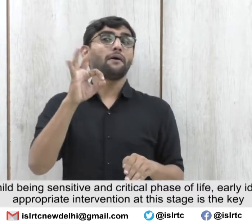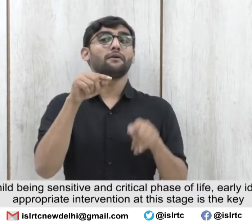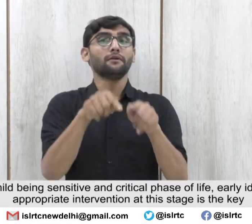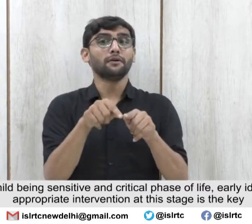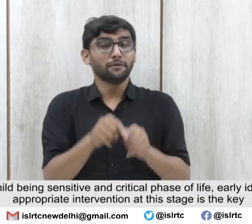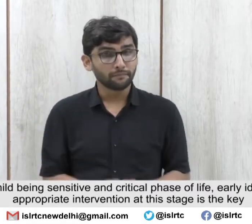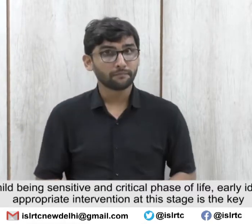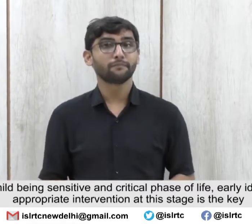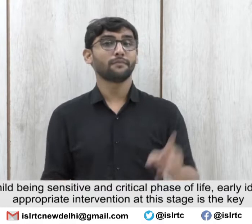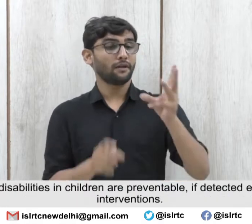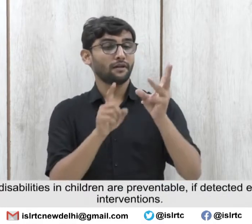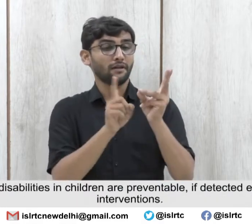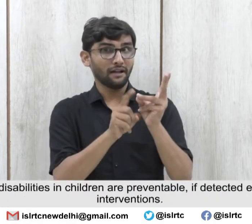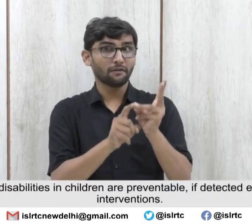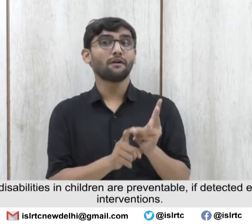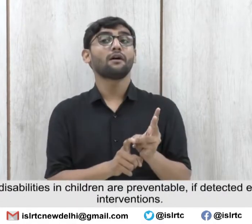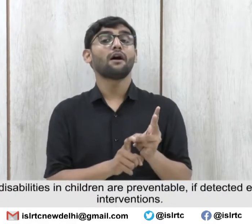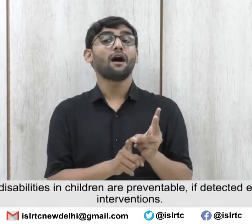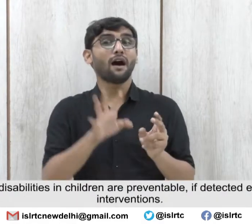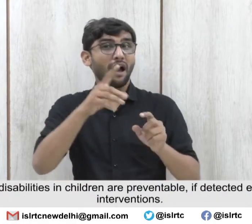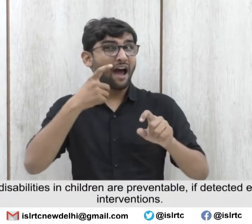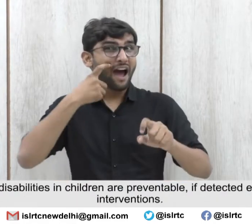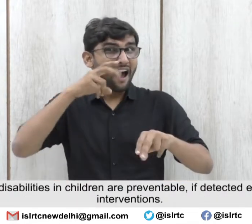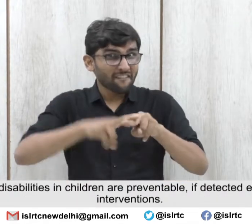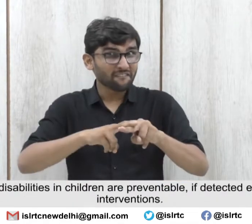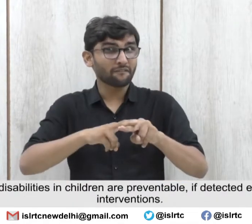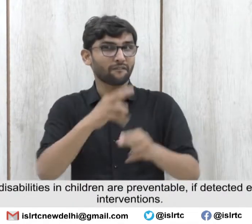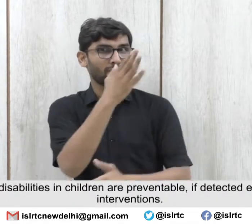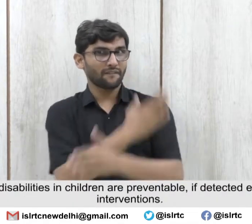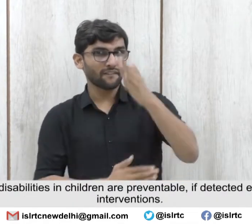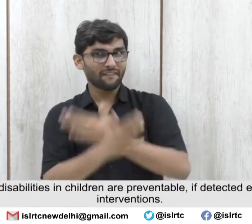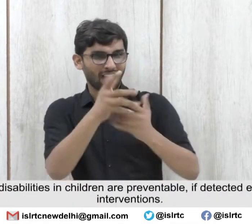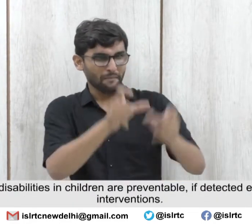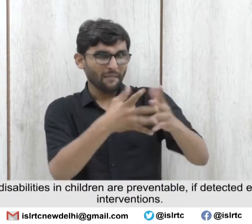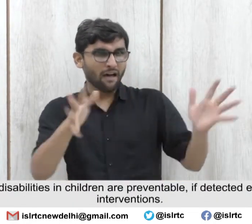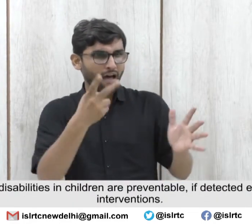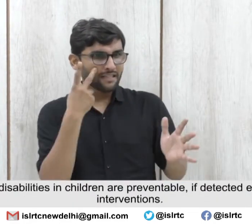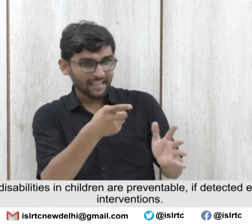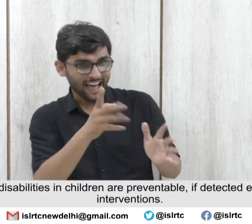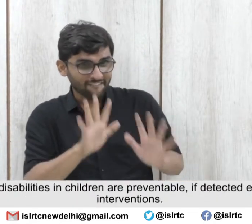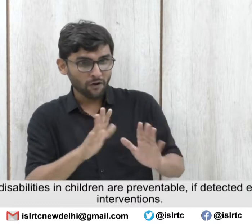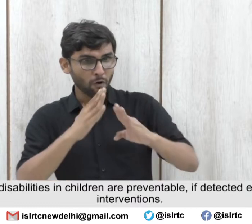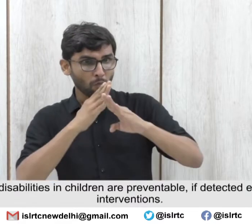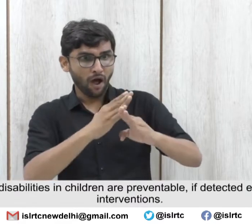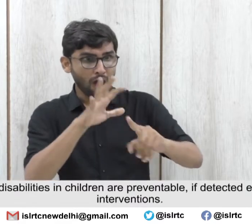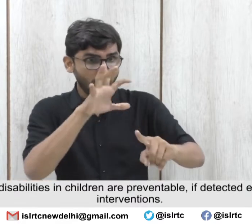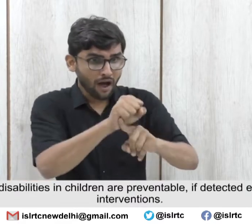one-third of most disabilities in children are